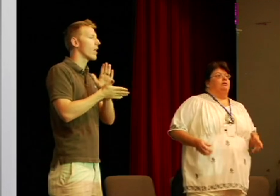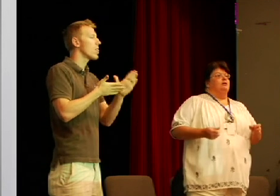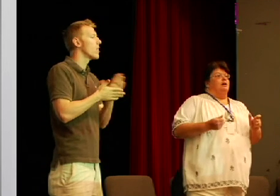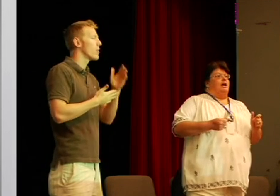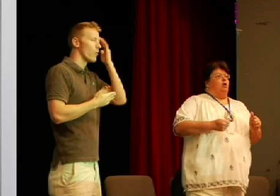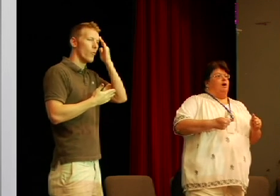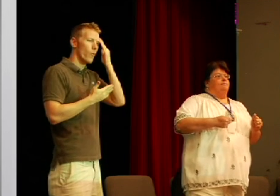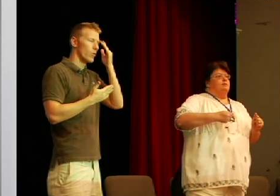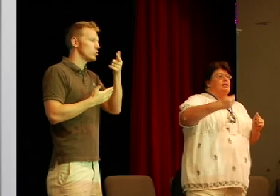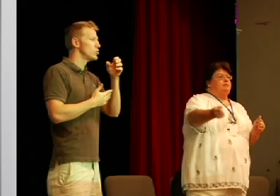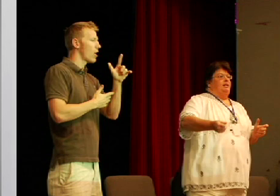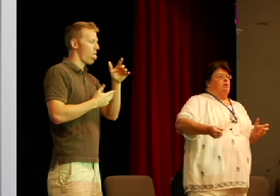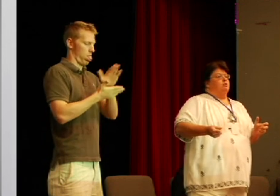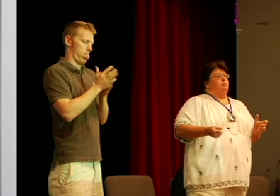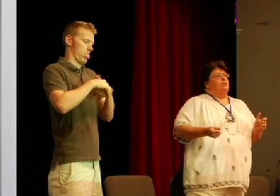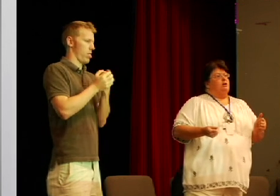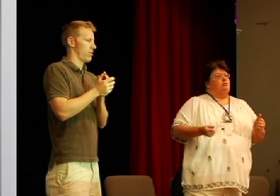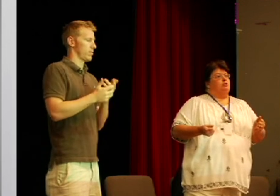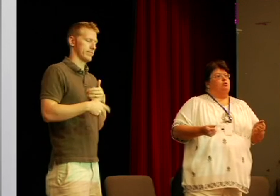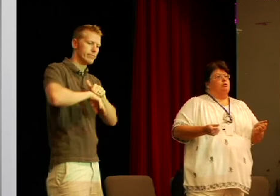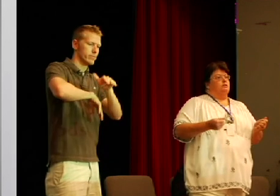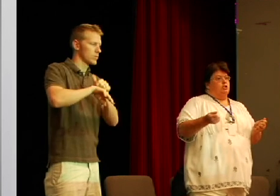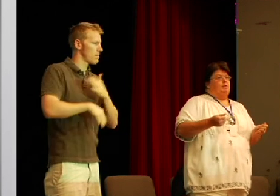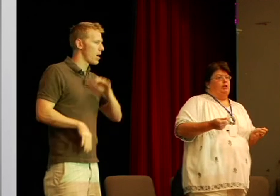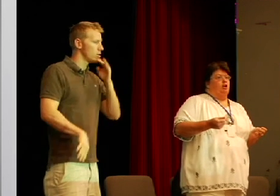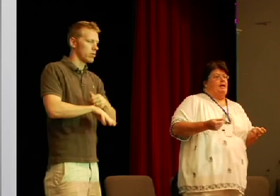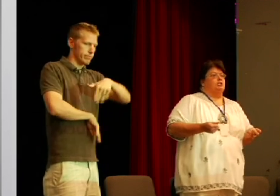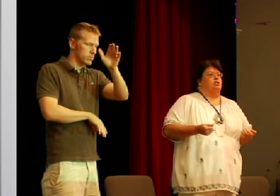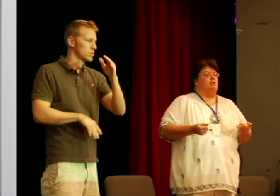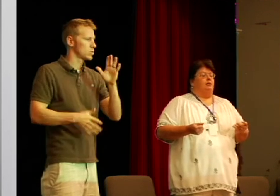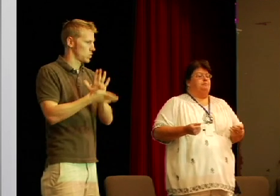I know I keep sending one of those with my daughter to school she's been really good about actually using that